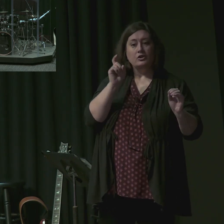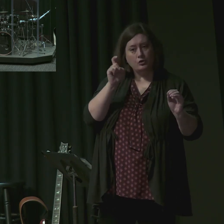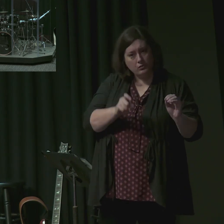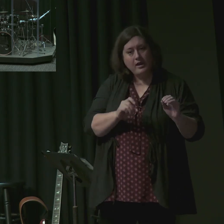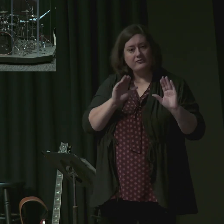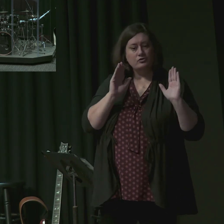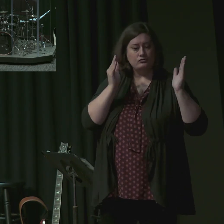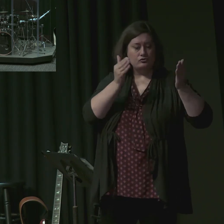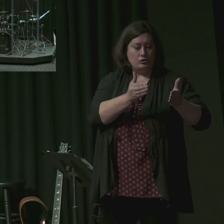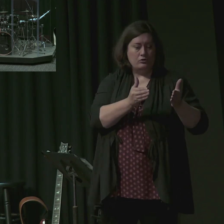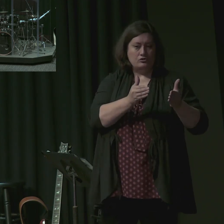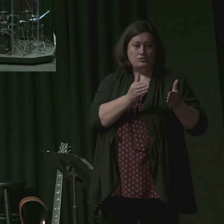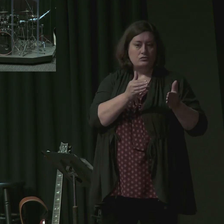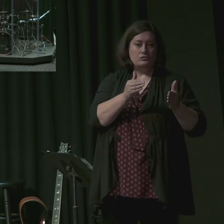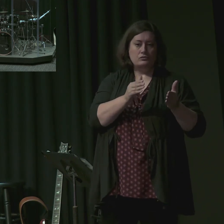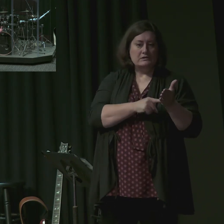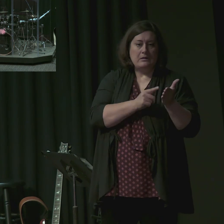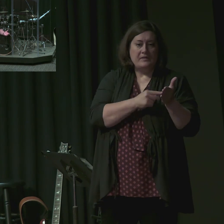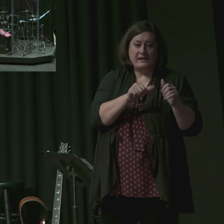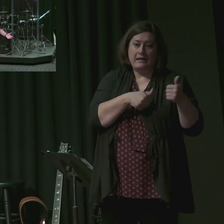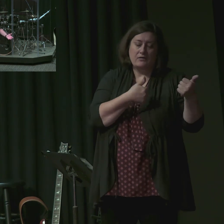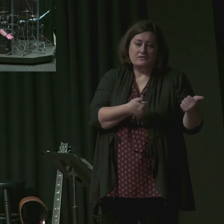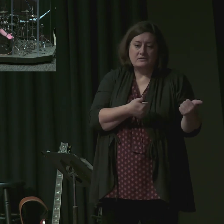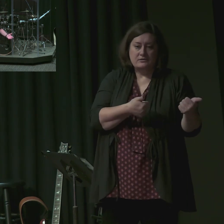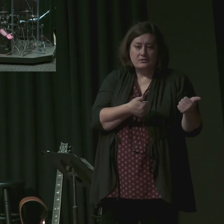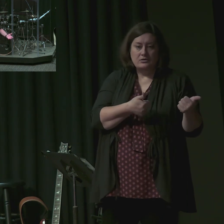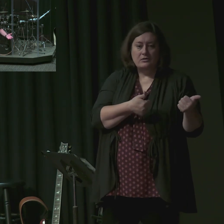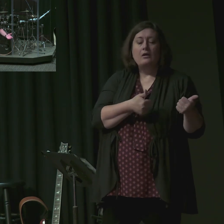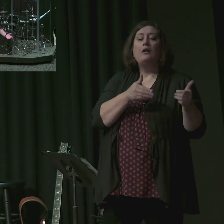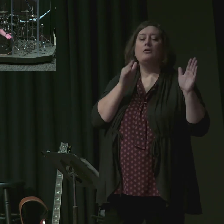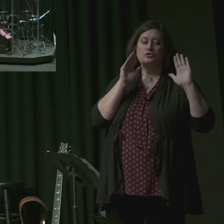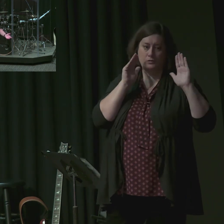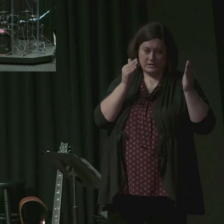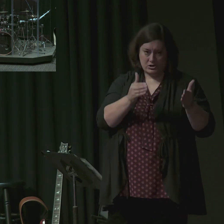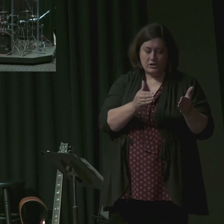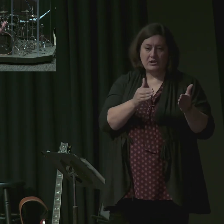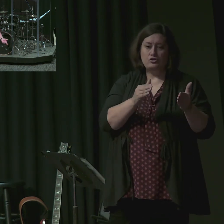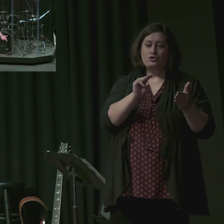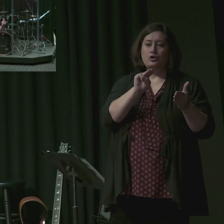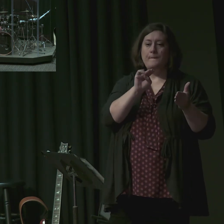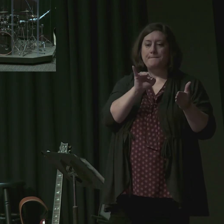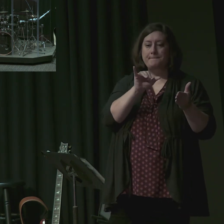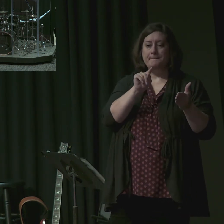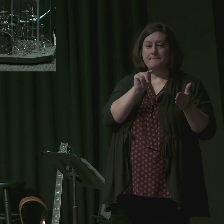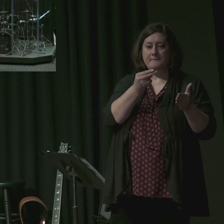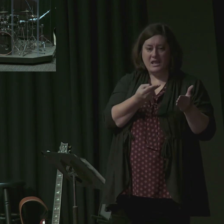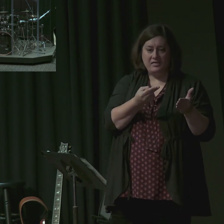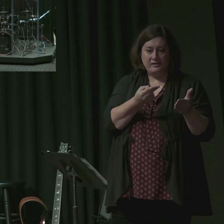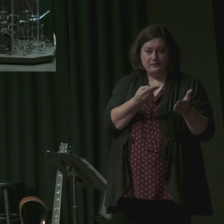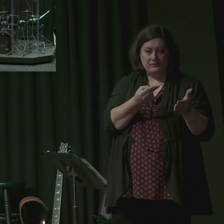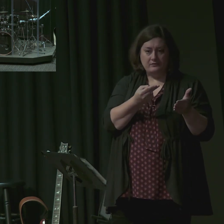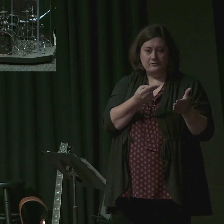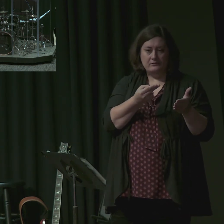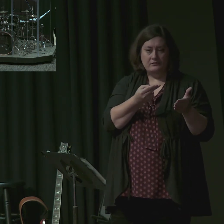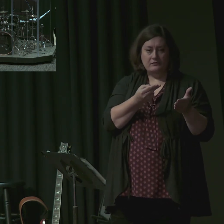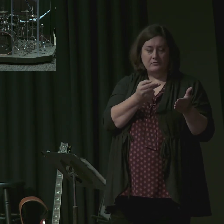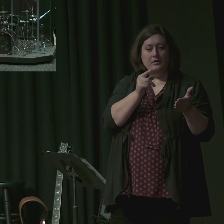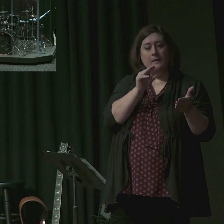They are how people explain life. And if they're not true then they are lies.